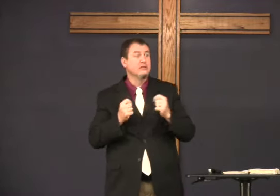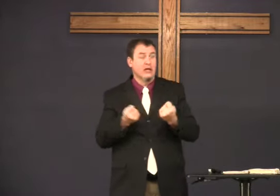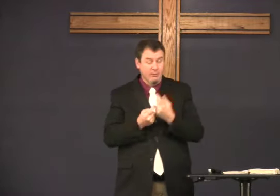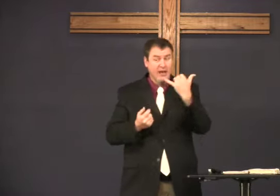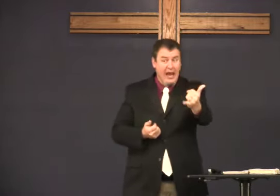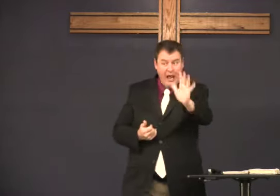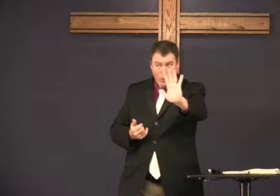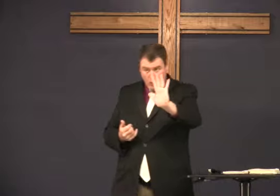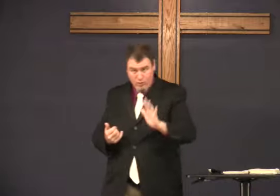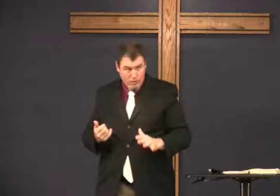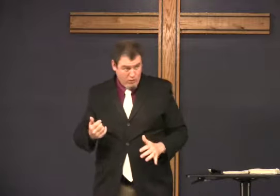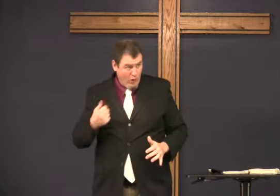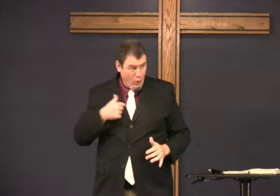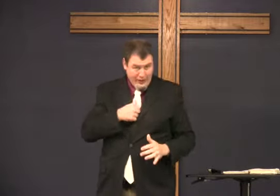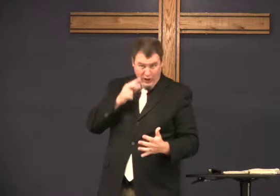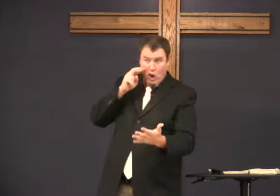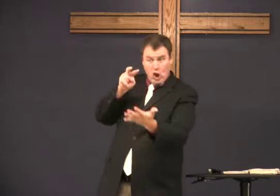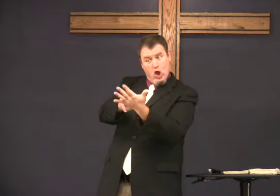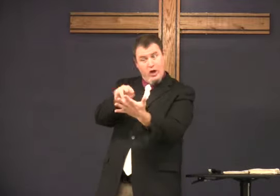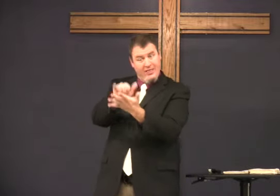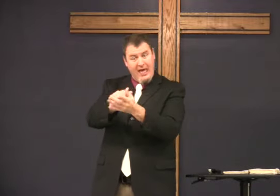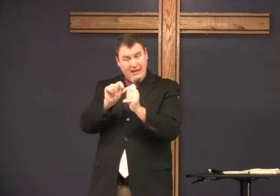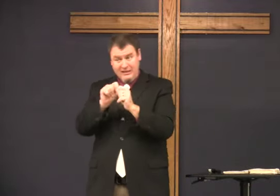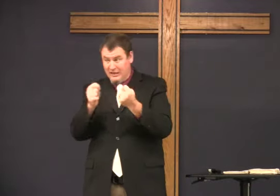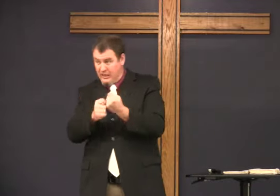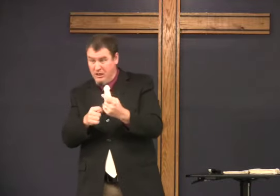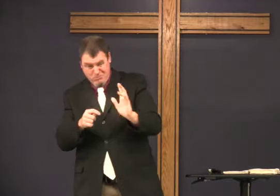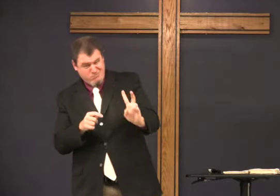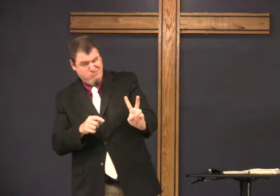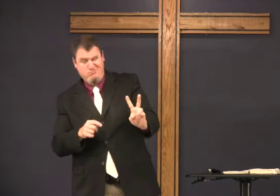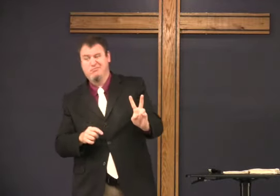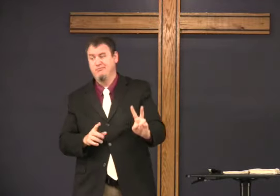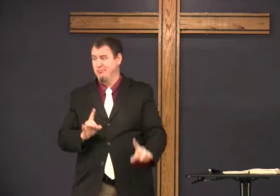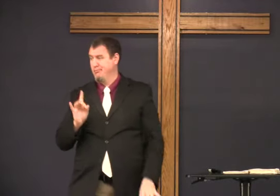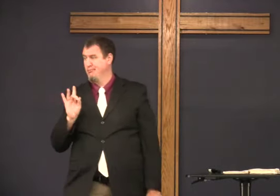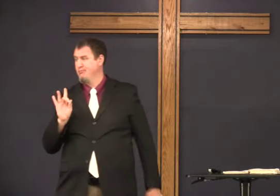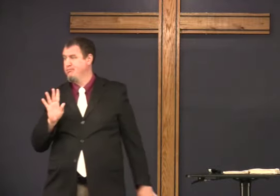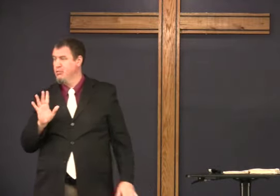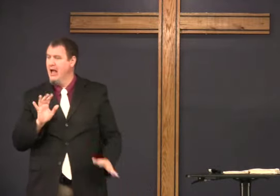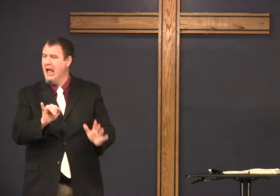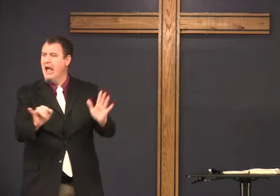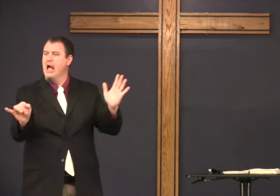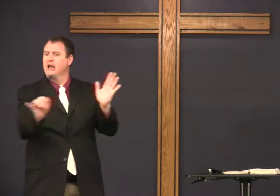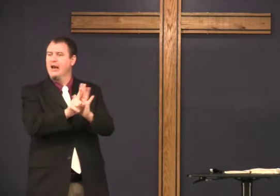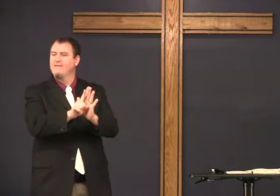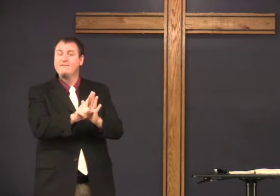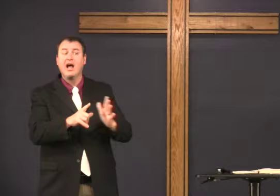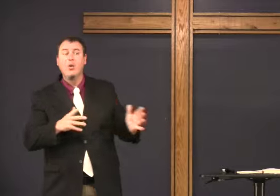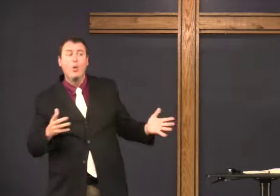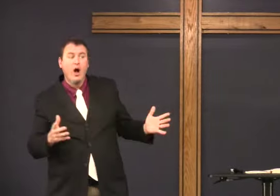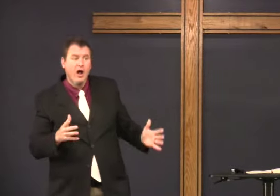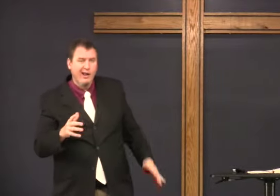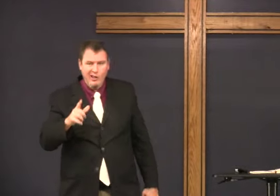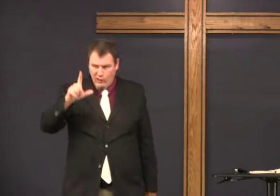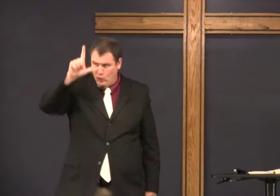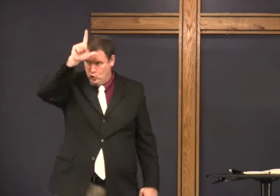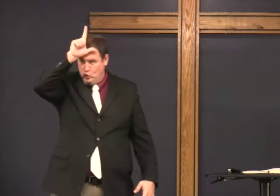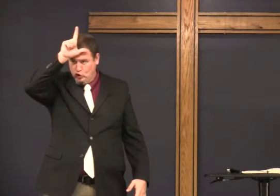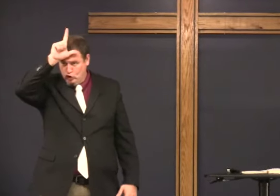They were lousy teams this year. So, when you look at those teams, how do we identify them?